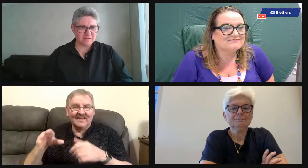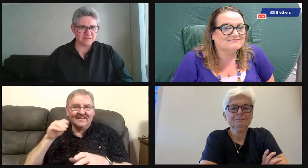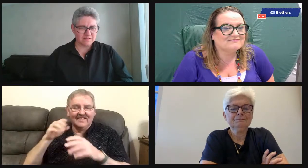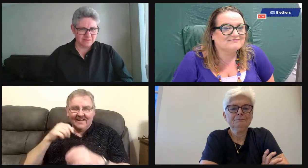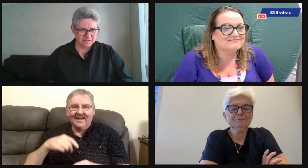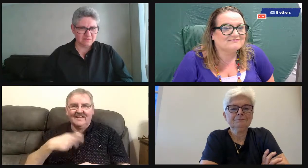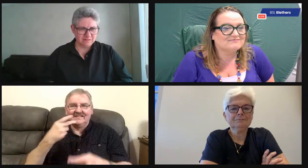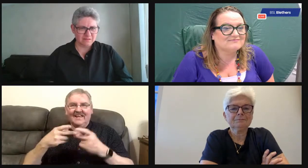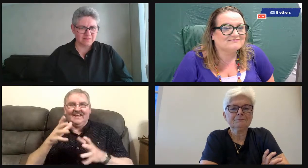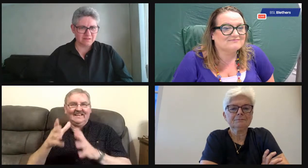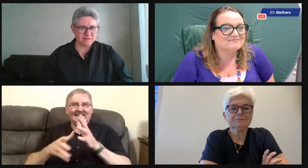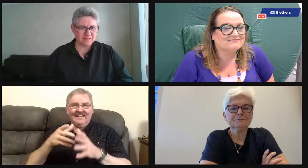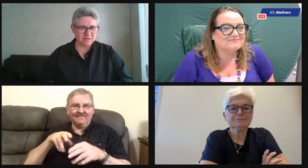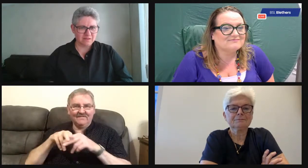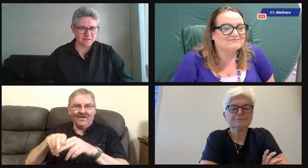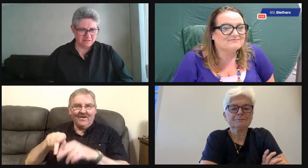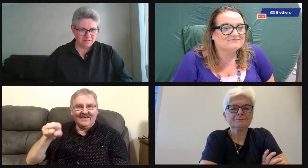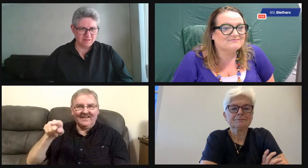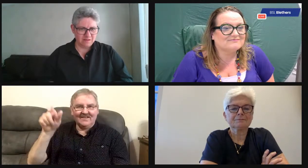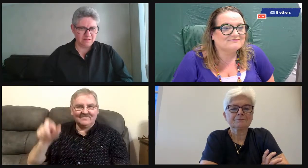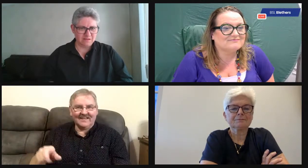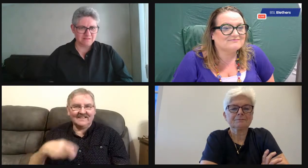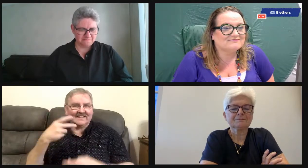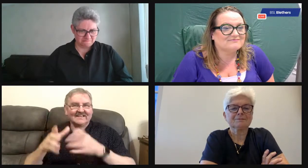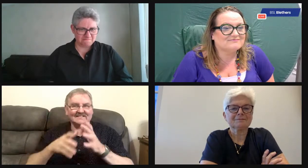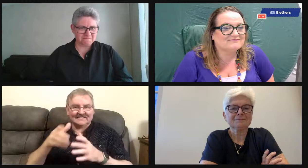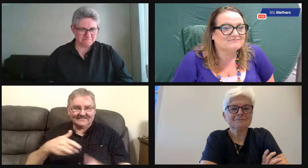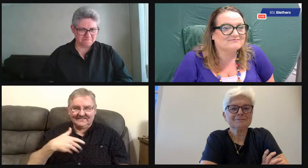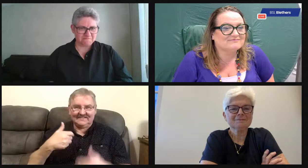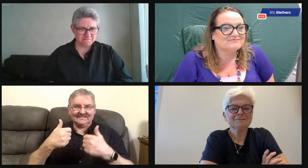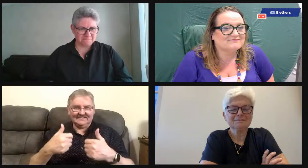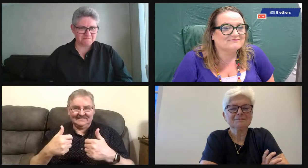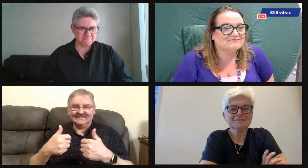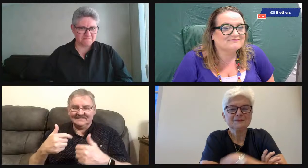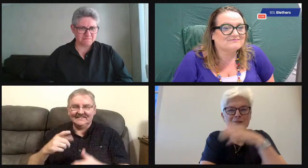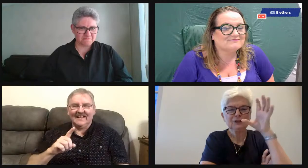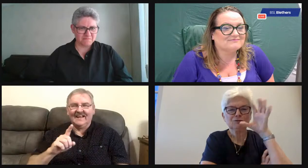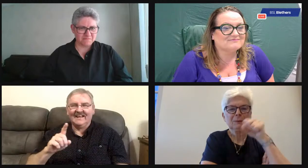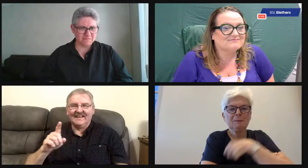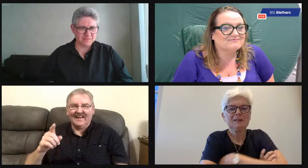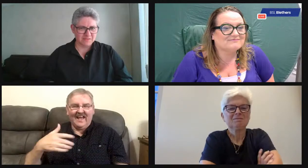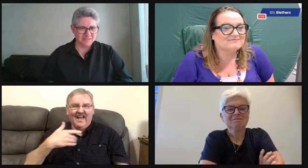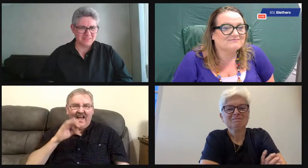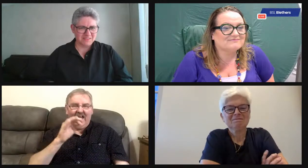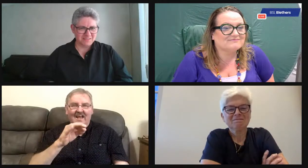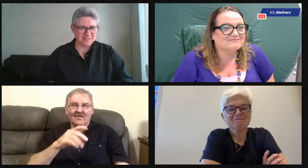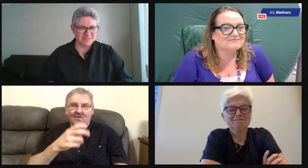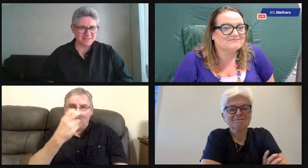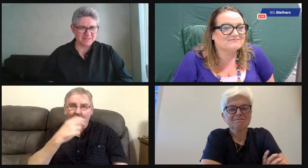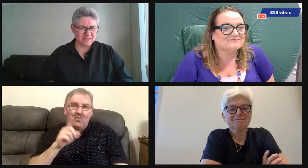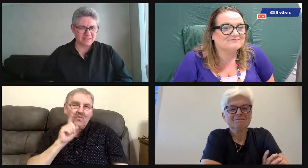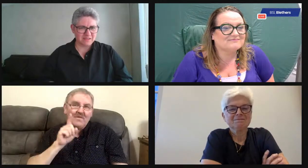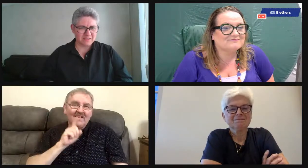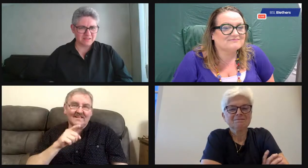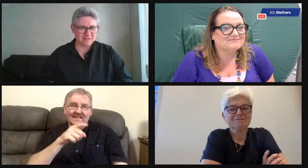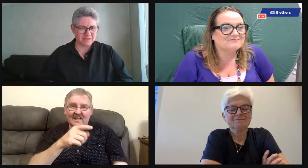pick up the bass, but I couldn't hear the songs. So I used to sign them. I remember that.